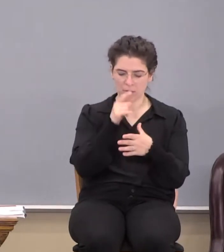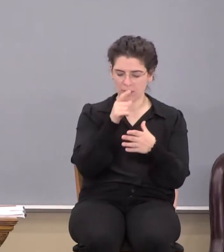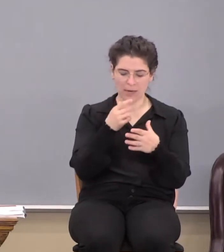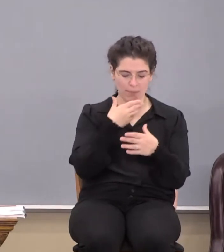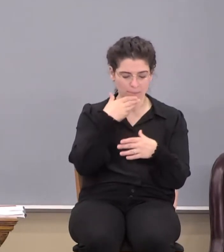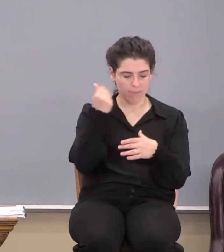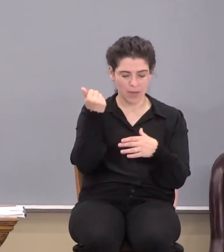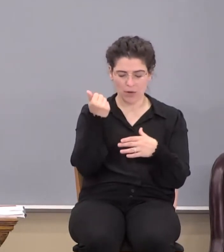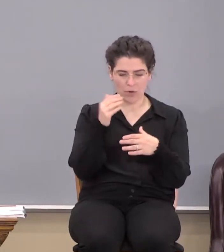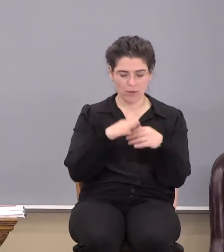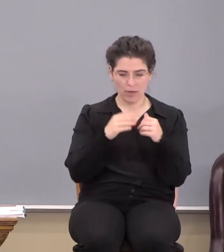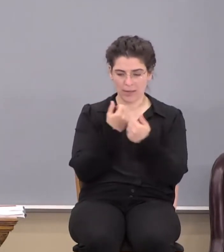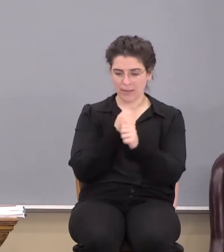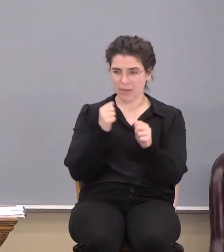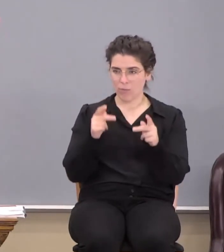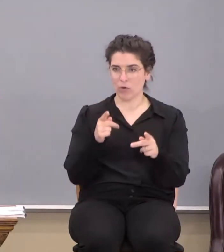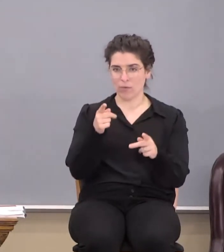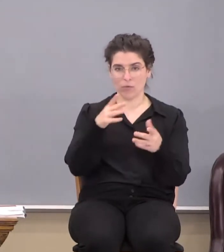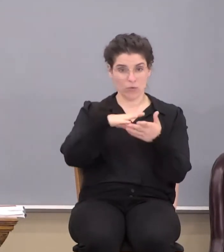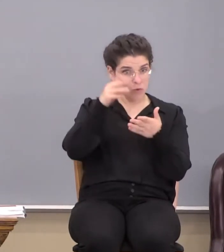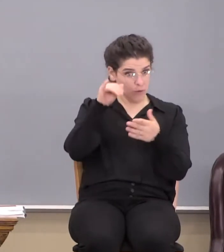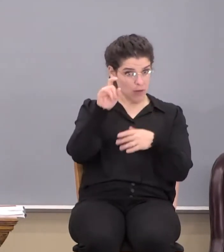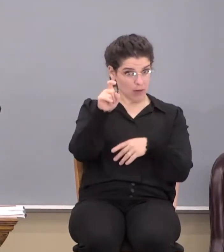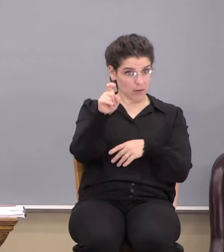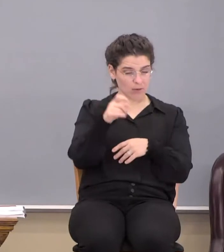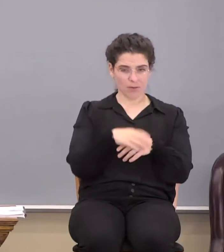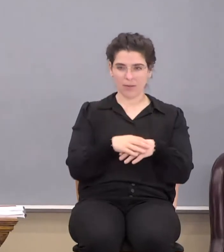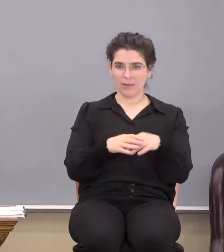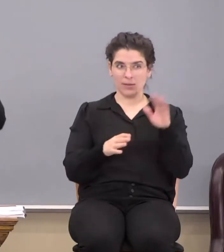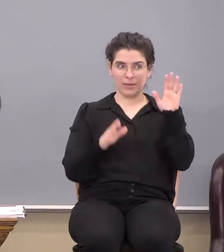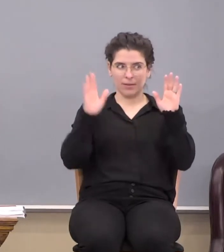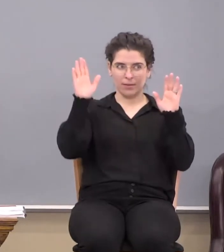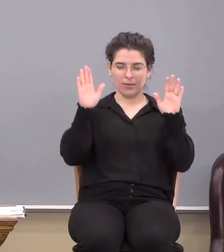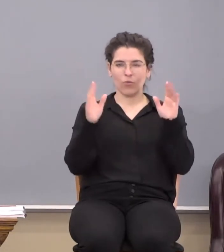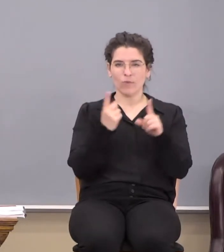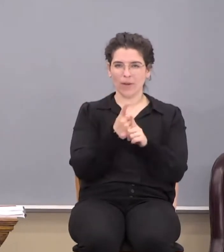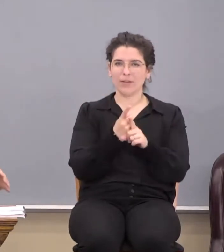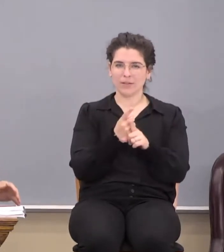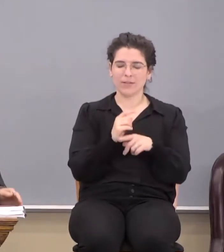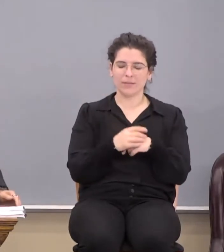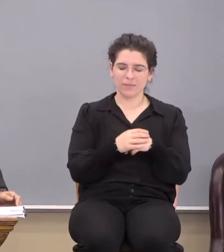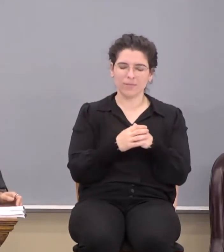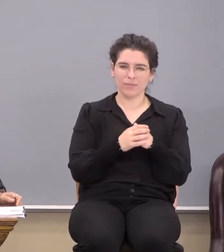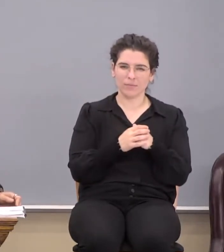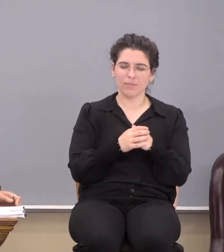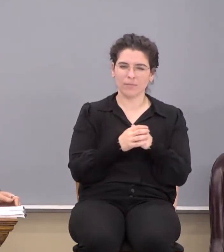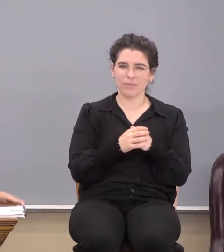better than a saved person, right? How many of y'all have learned that? You can put your feet up and hands in there, right?